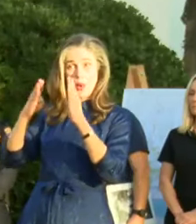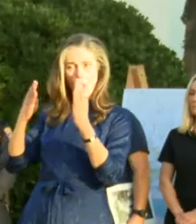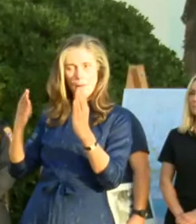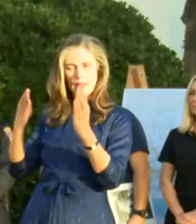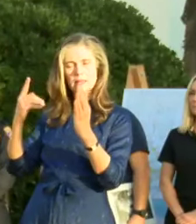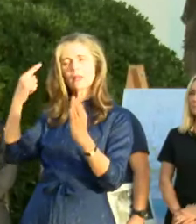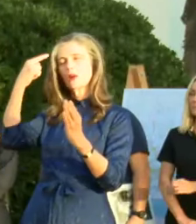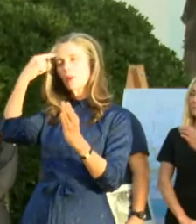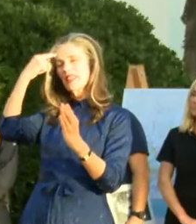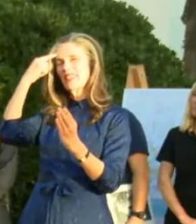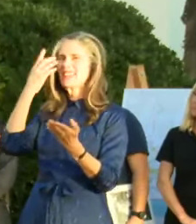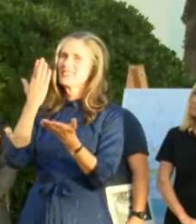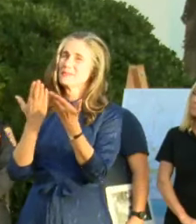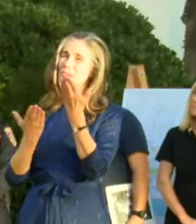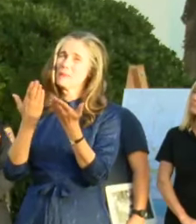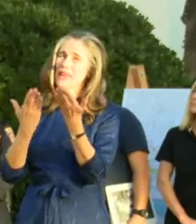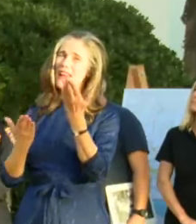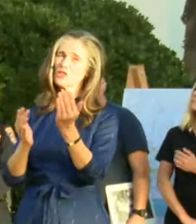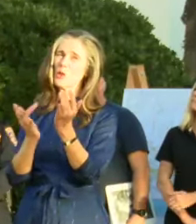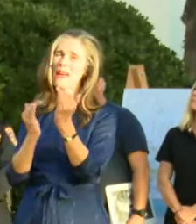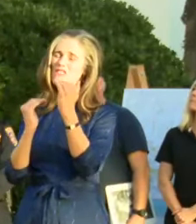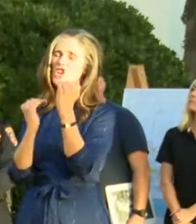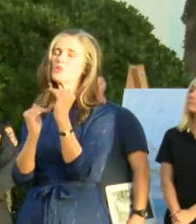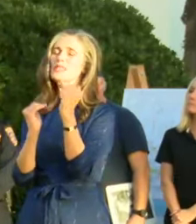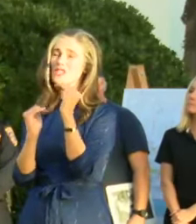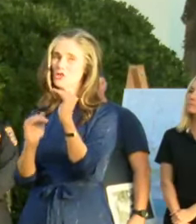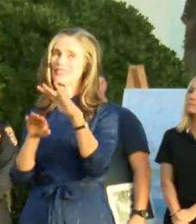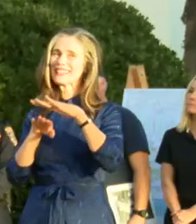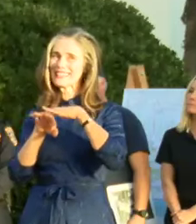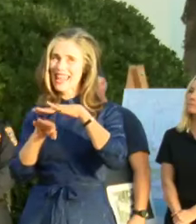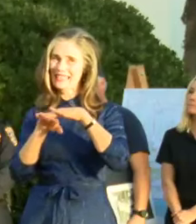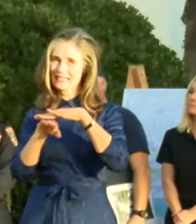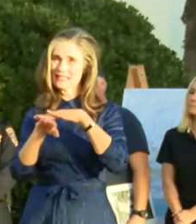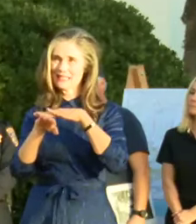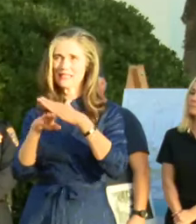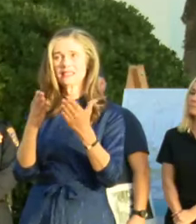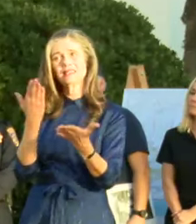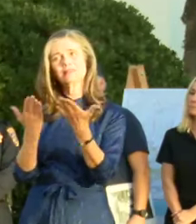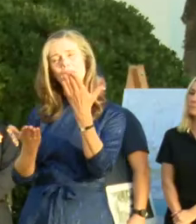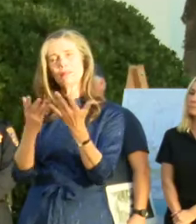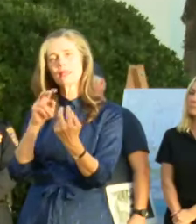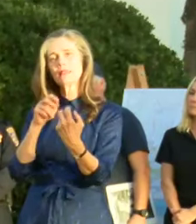of restricted access or traffic control at those locations.